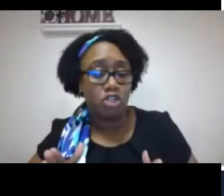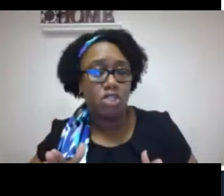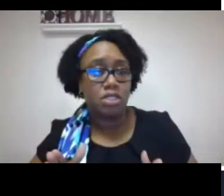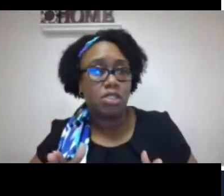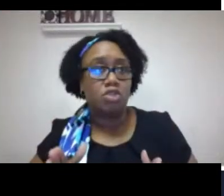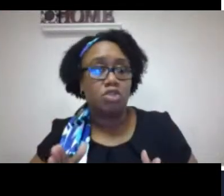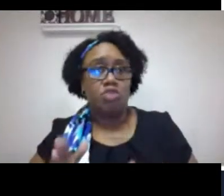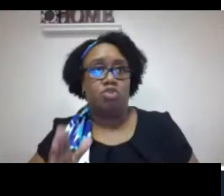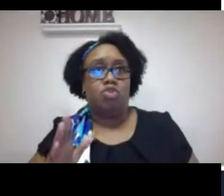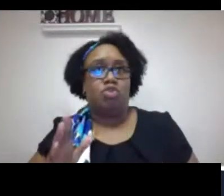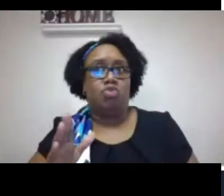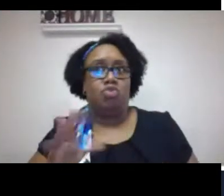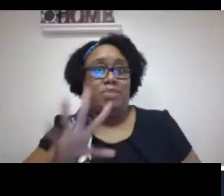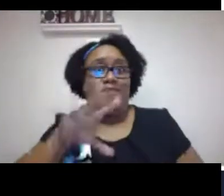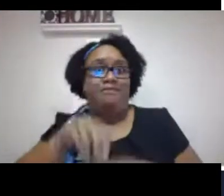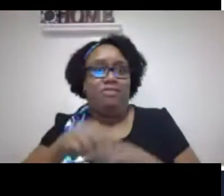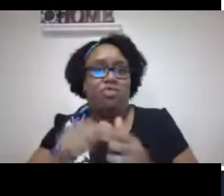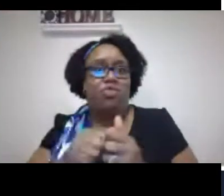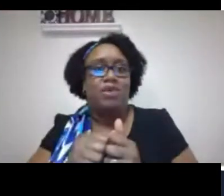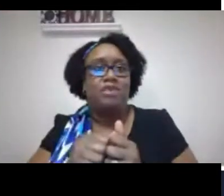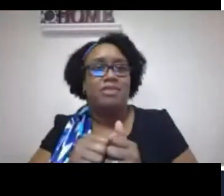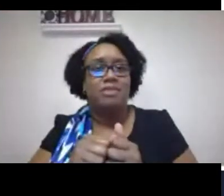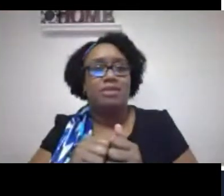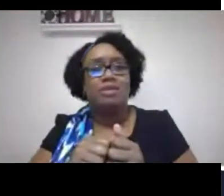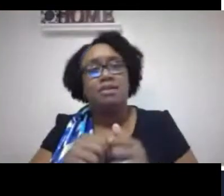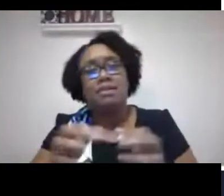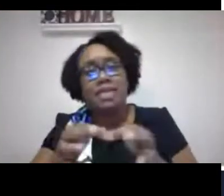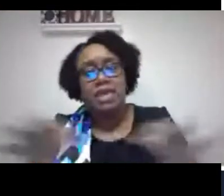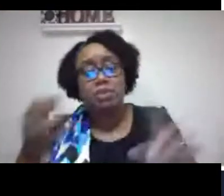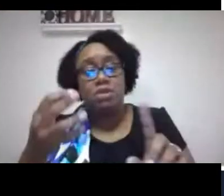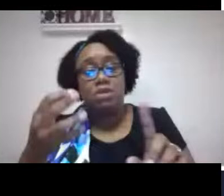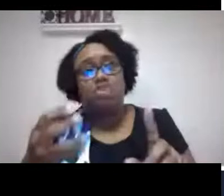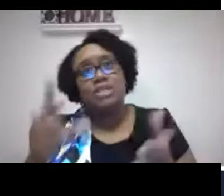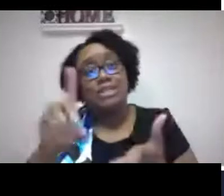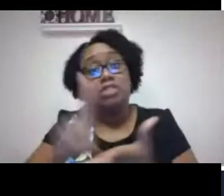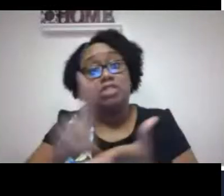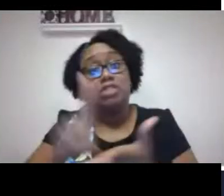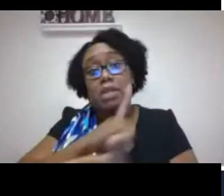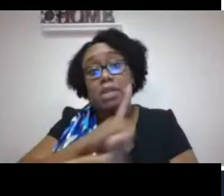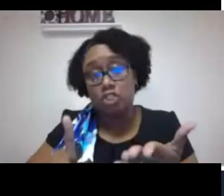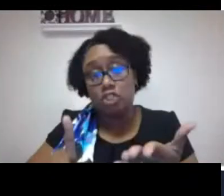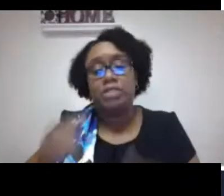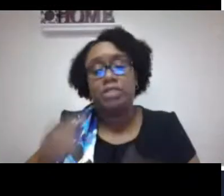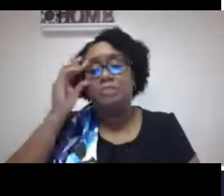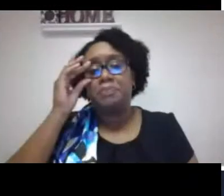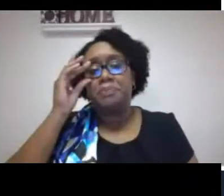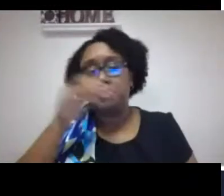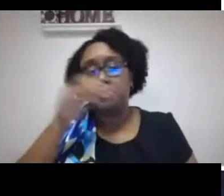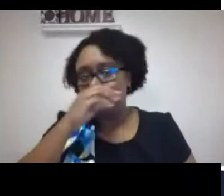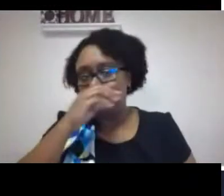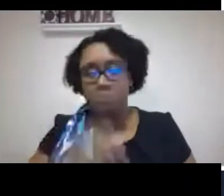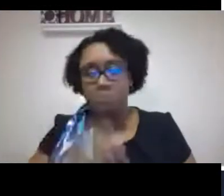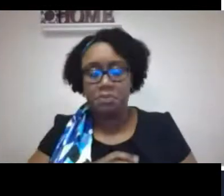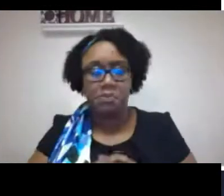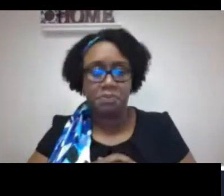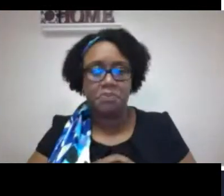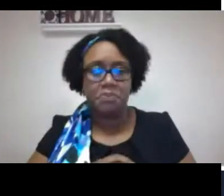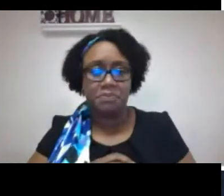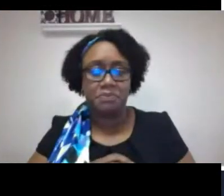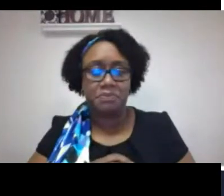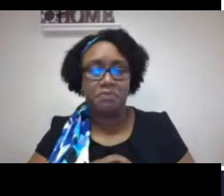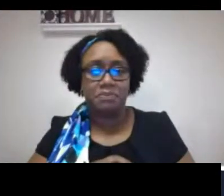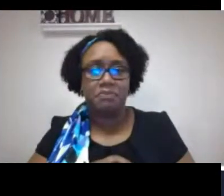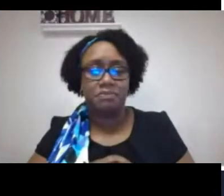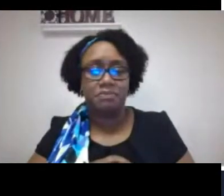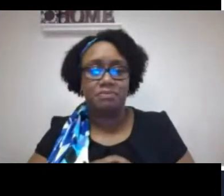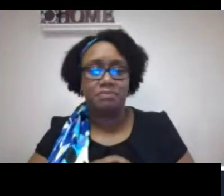It's easy for audiologists to be involved